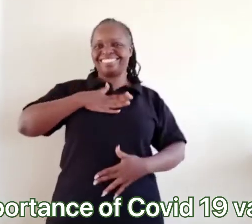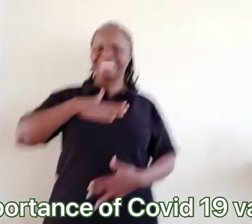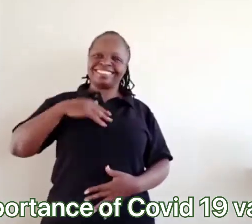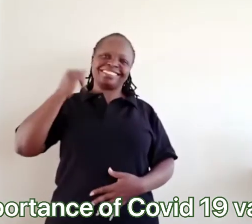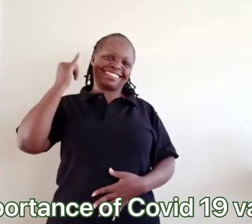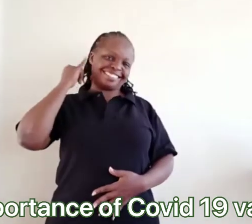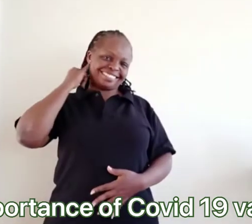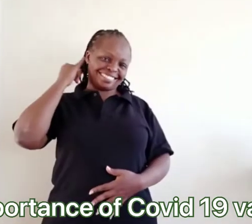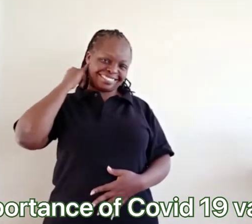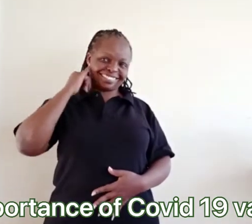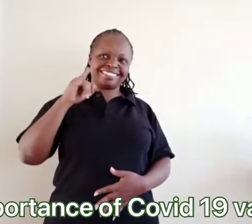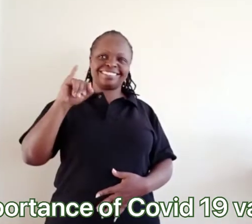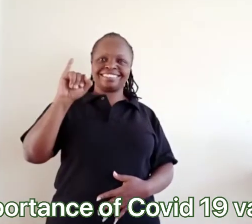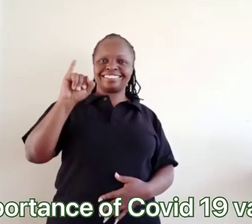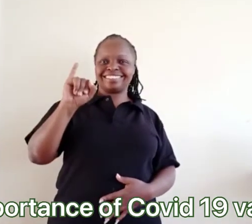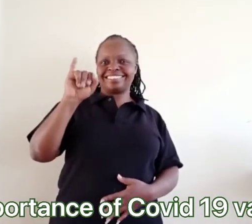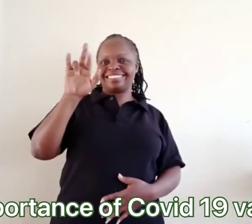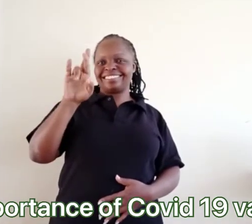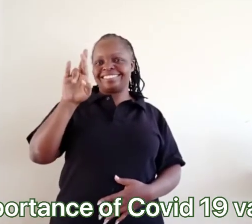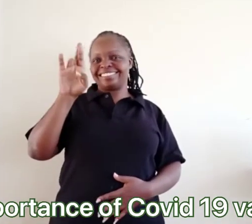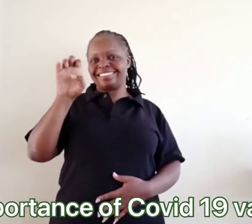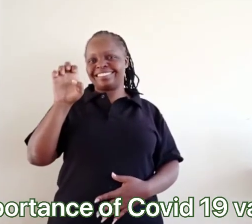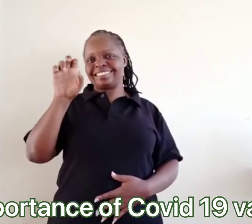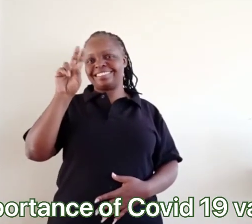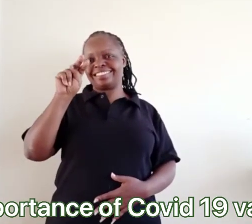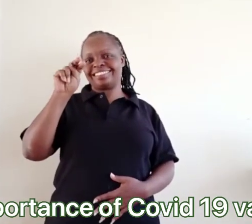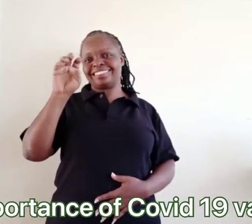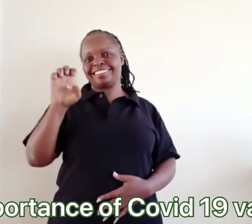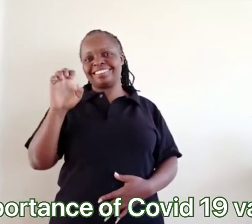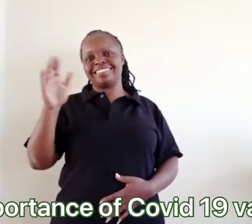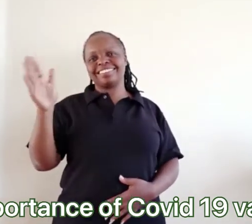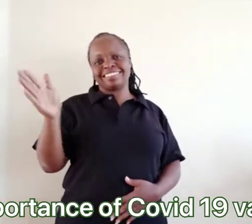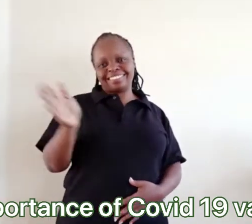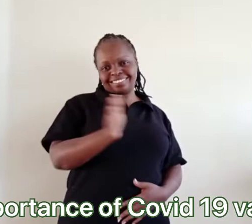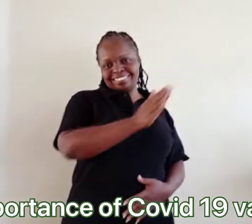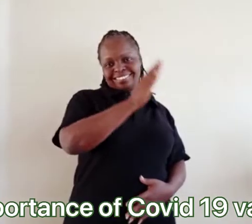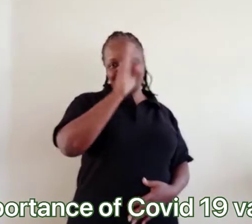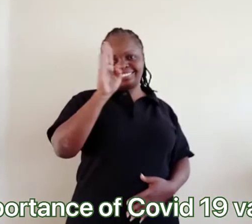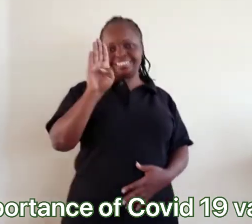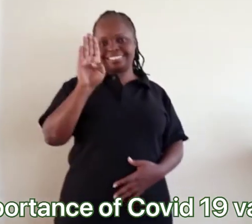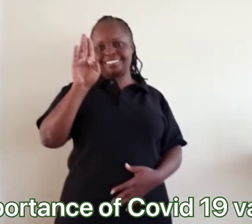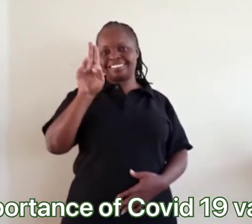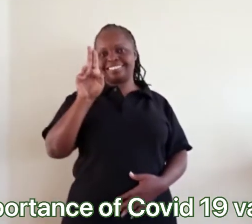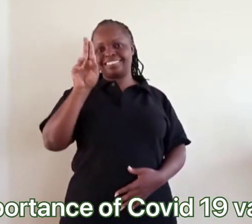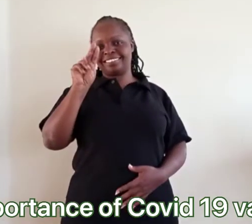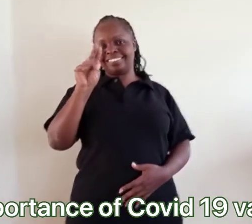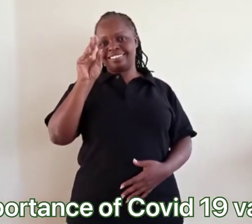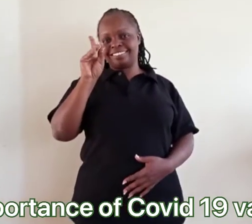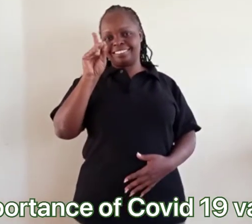Hello, my name is Irene Bundi